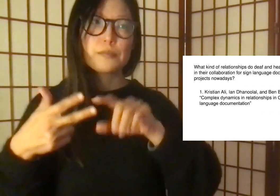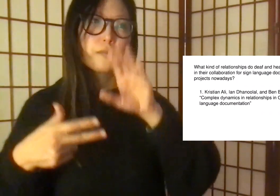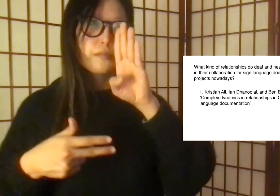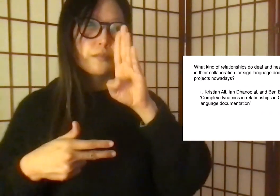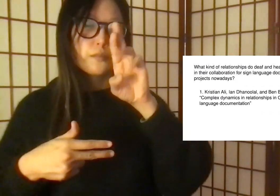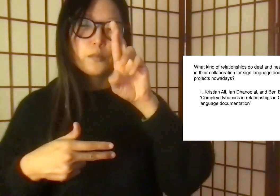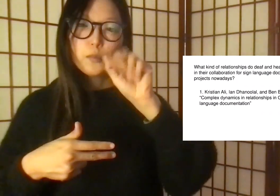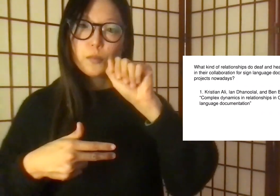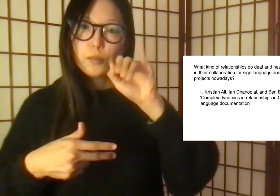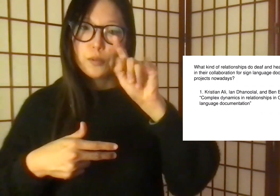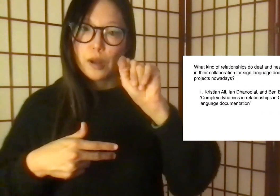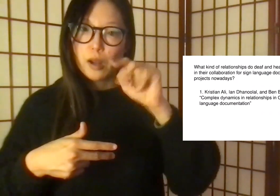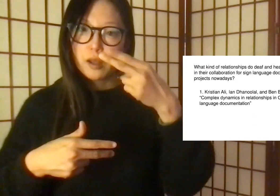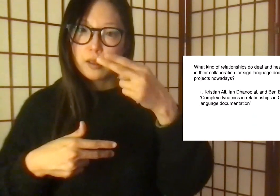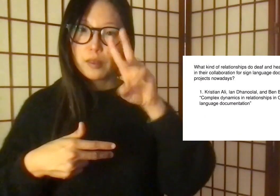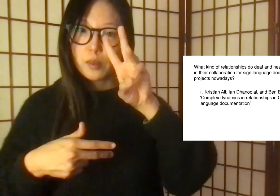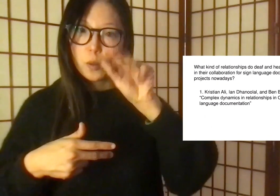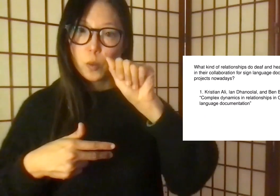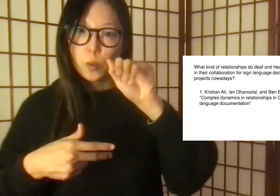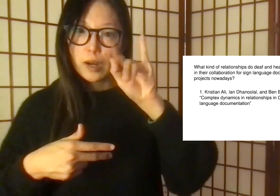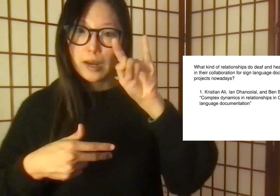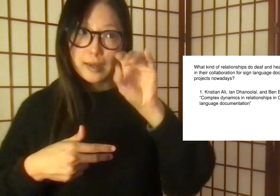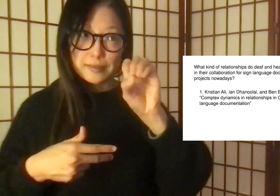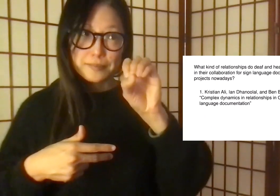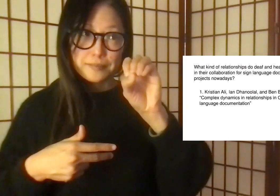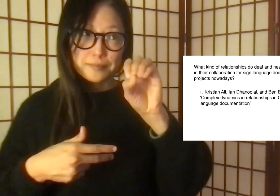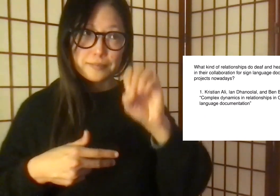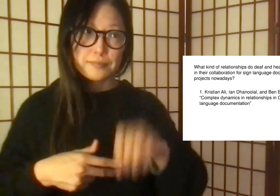and Braat Wat.